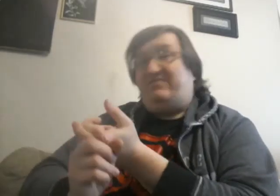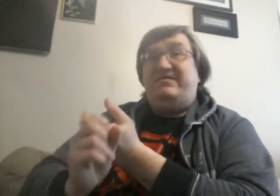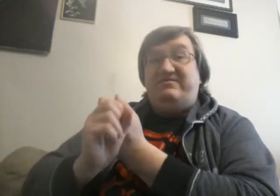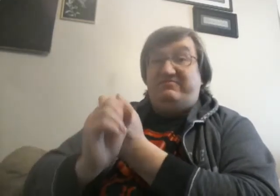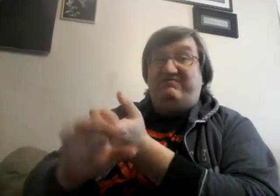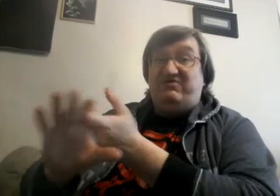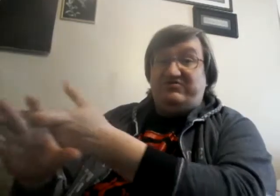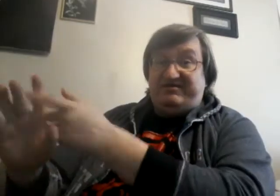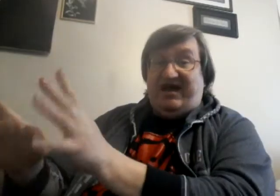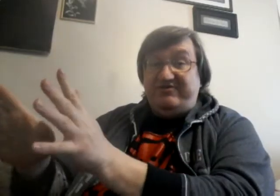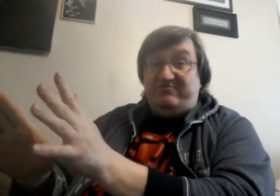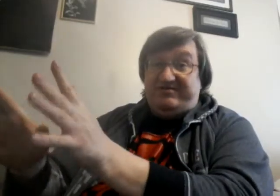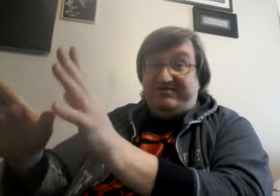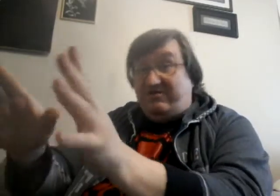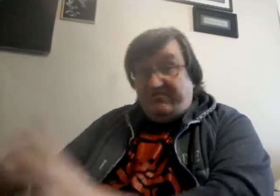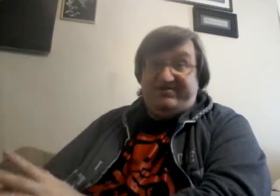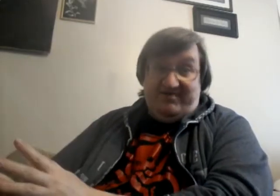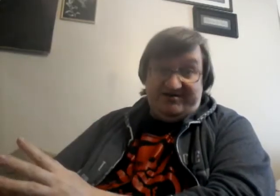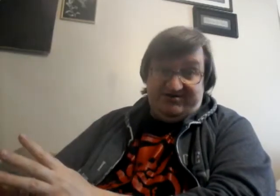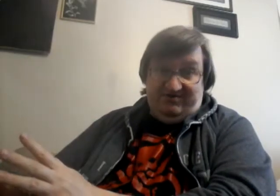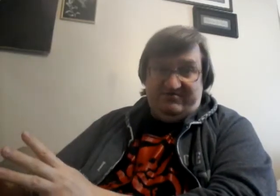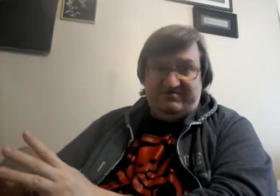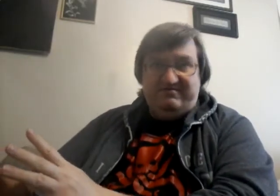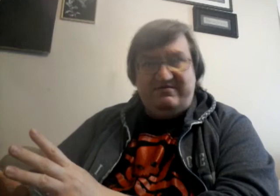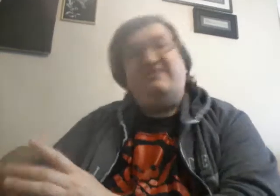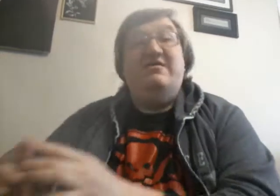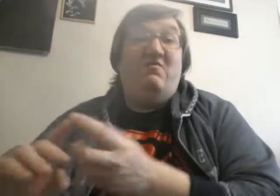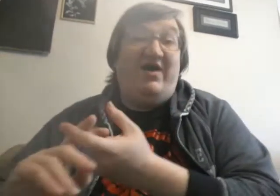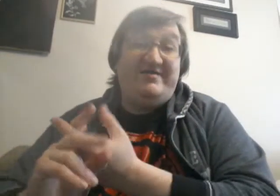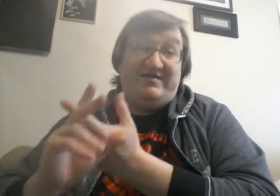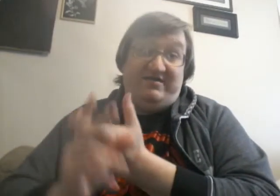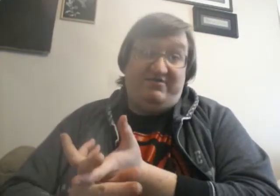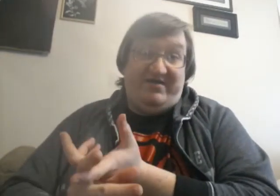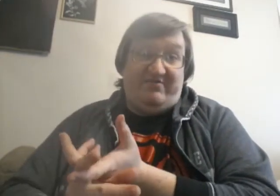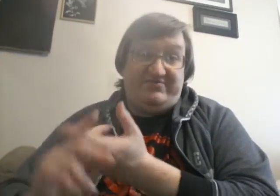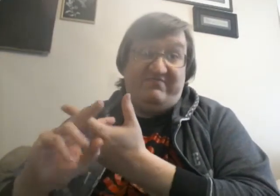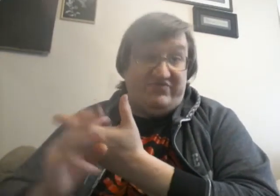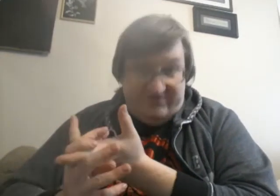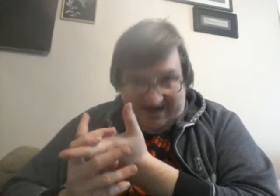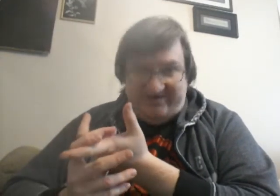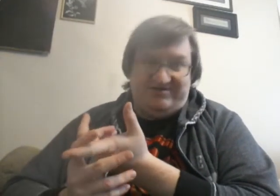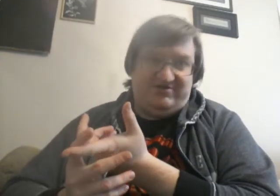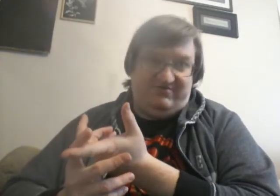even though the conduit was the Mind Stone, Wanda got her powers from the Reality Stone.